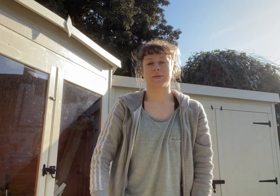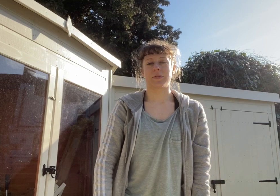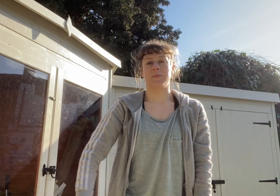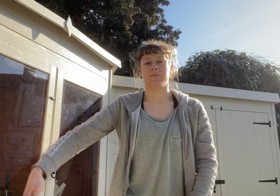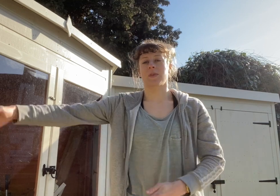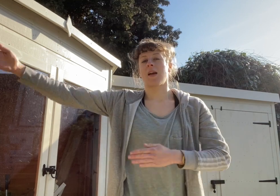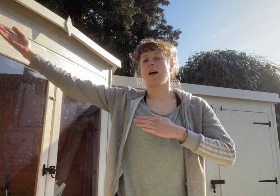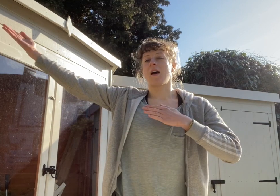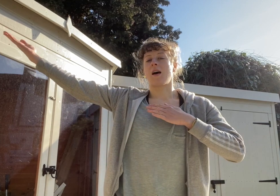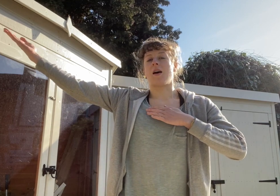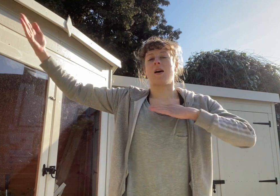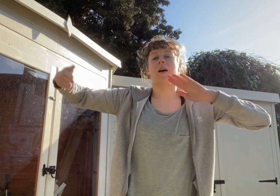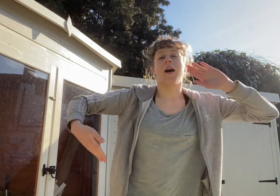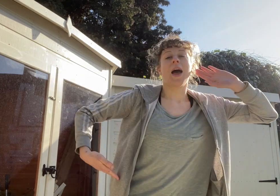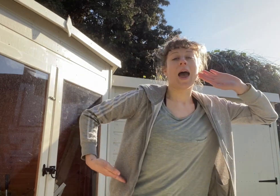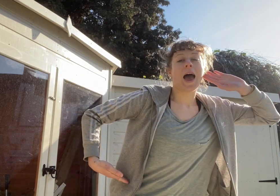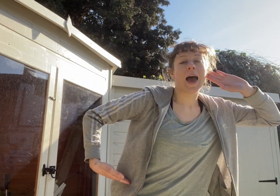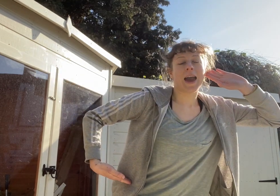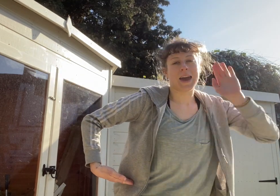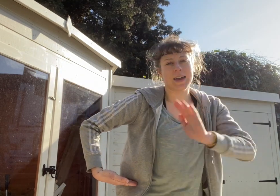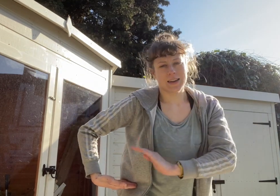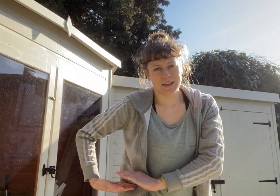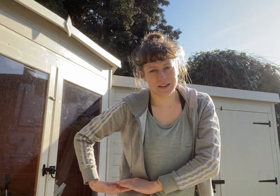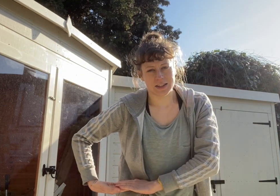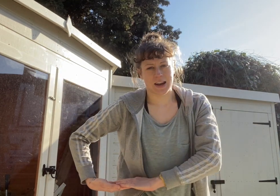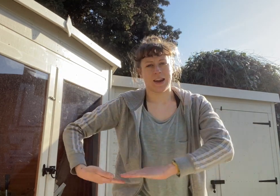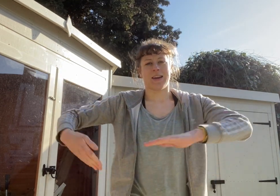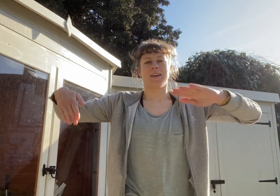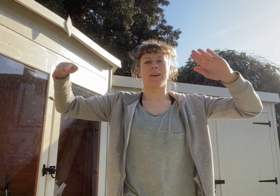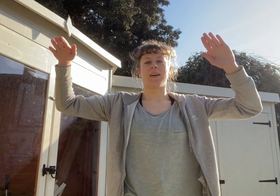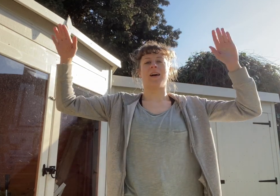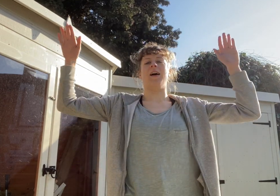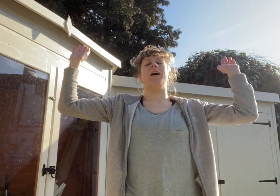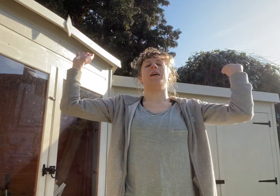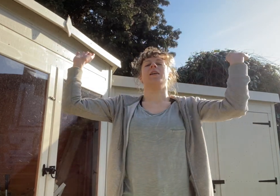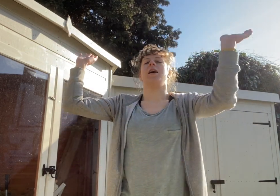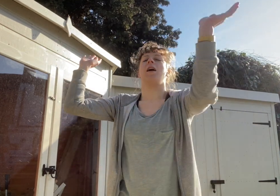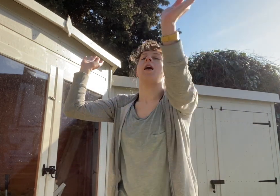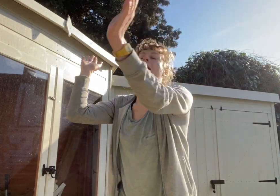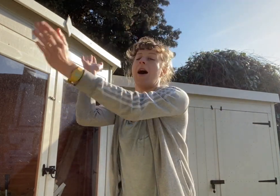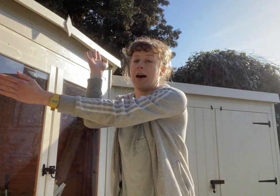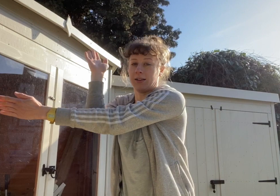from R, A, G, I, L.